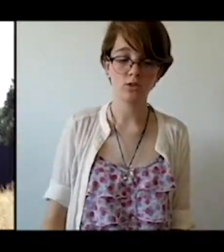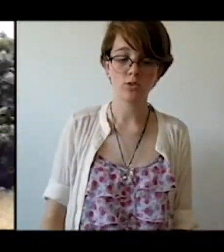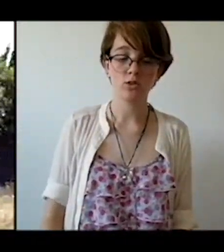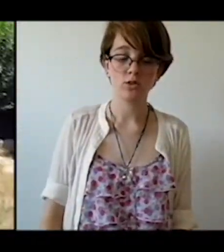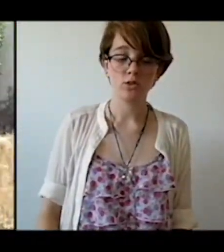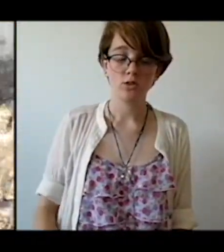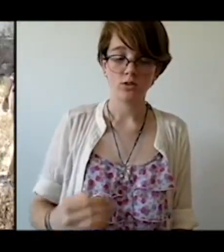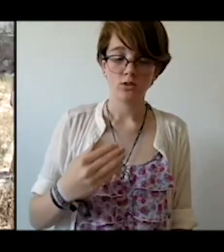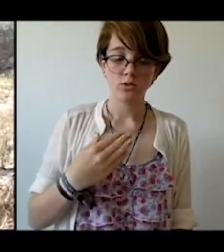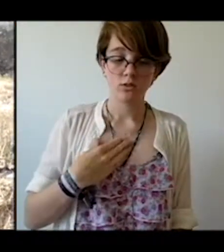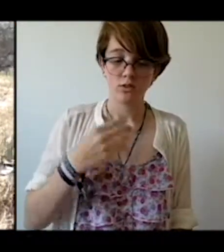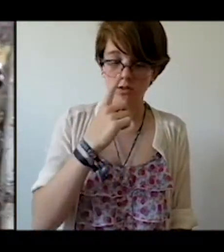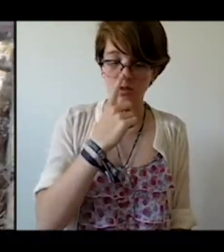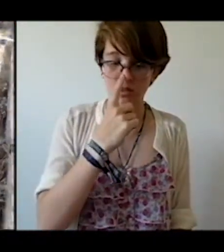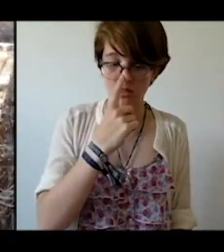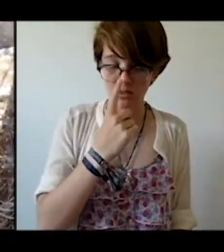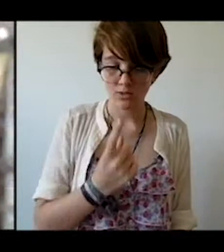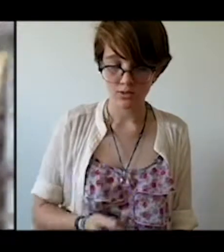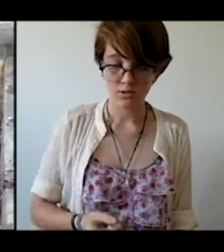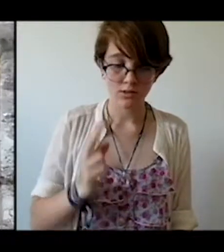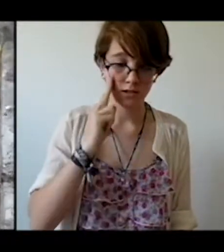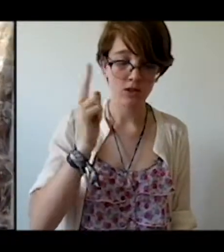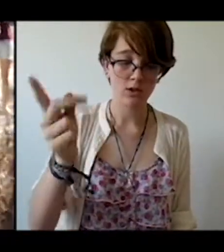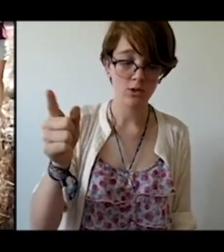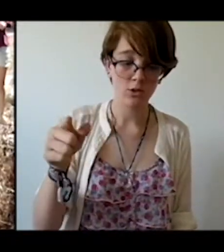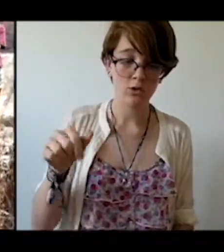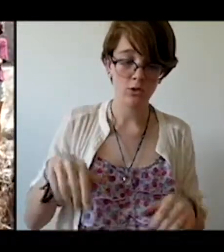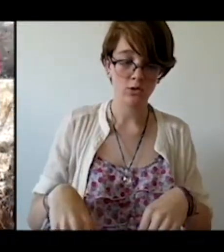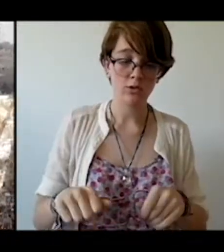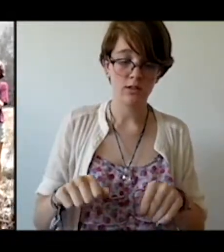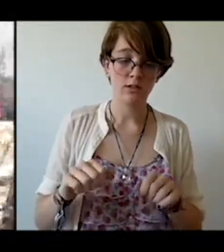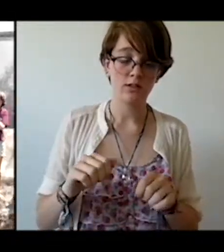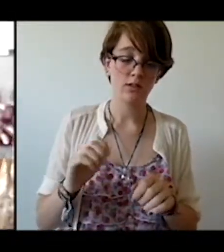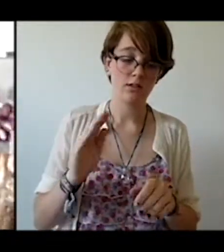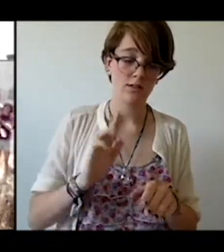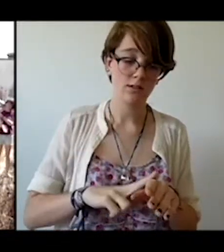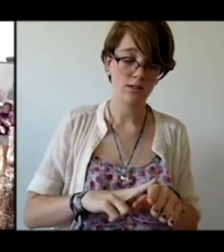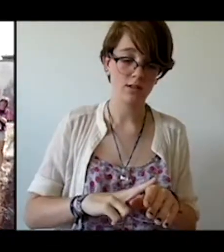And I could see you losing touch